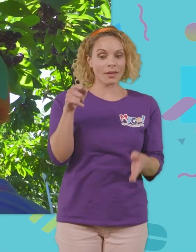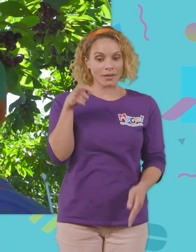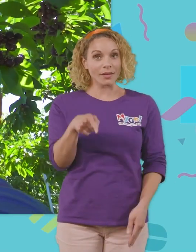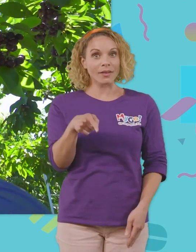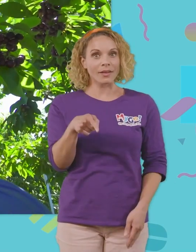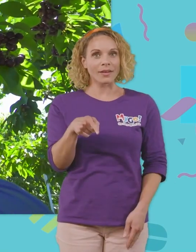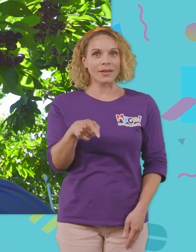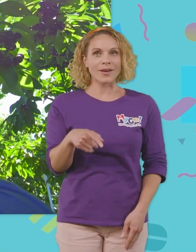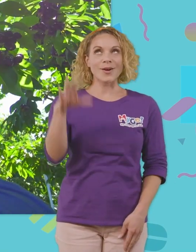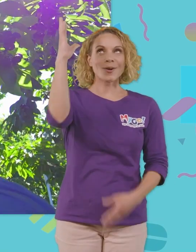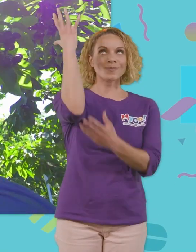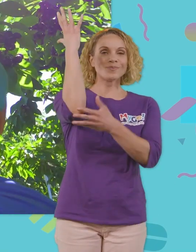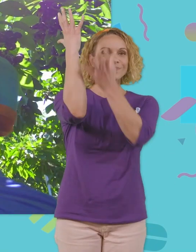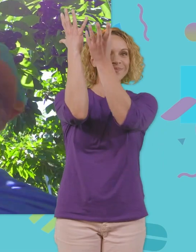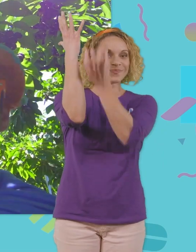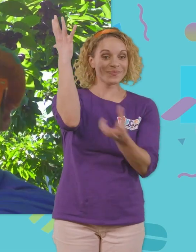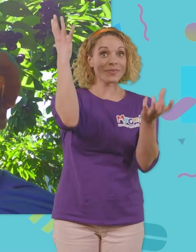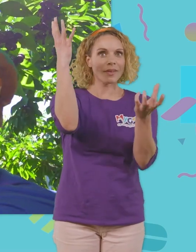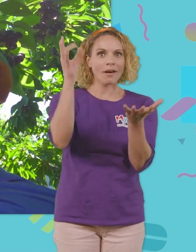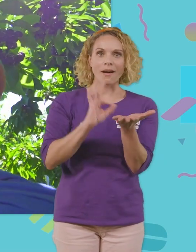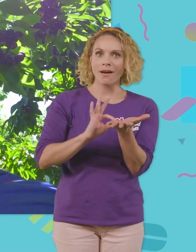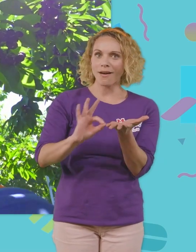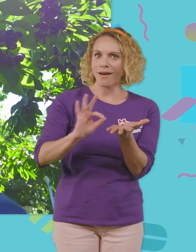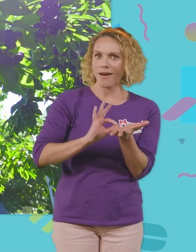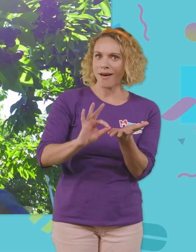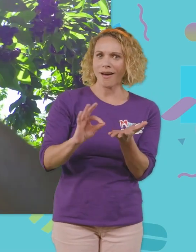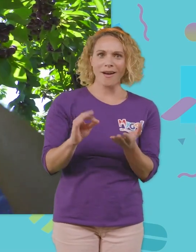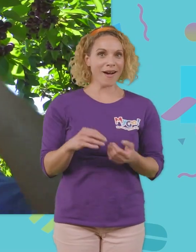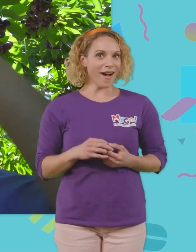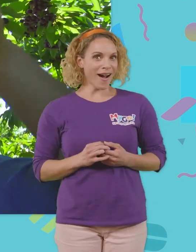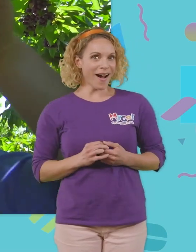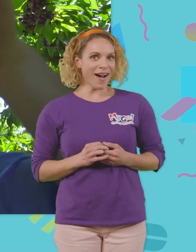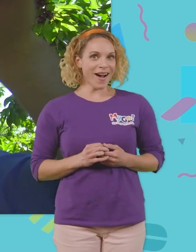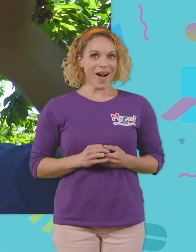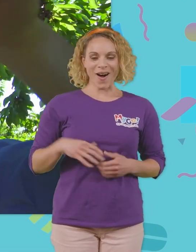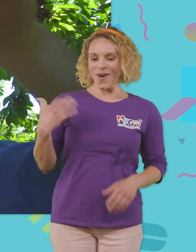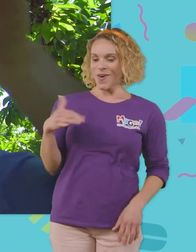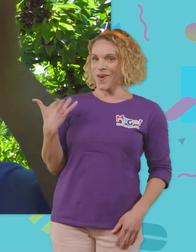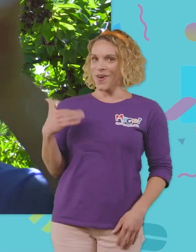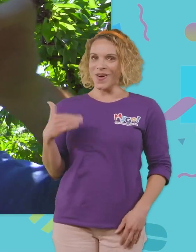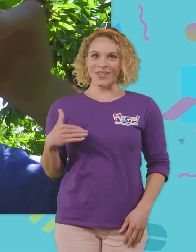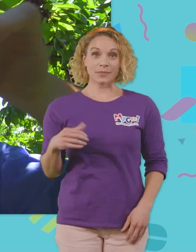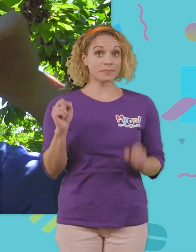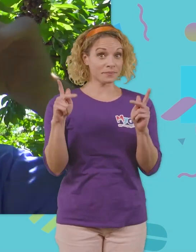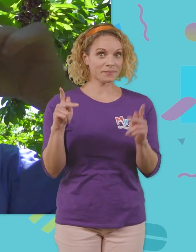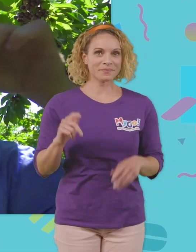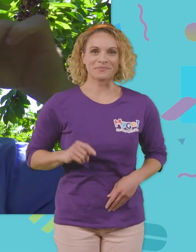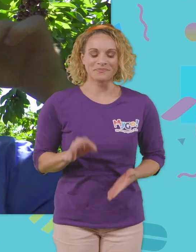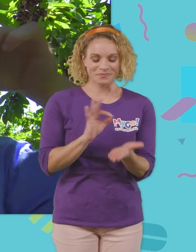Let's pull off a cluster and count how many cherries are in the cluster. Whoa! Okay. One